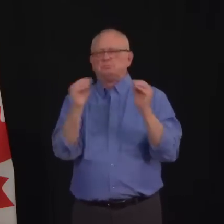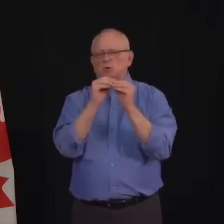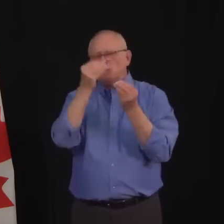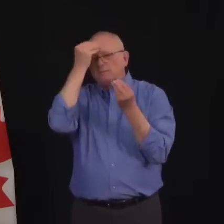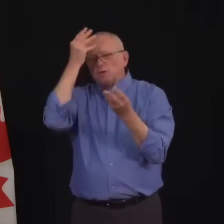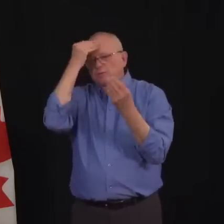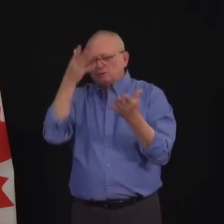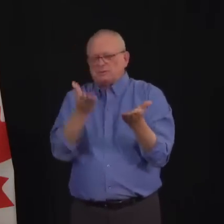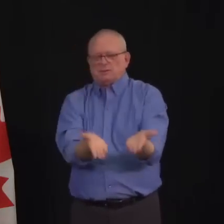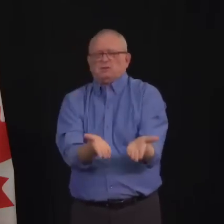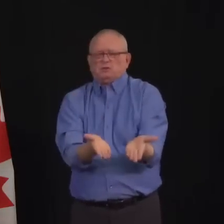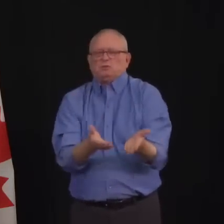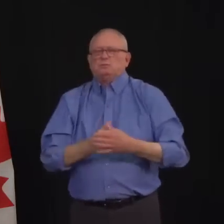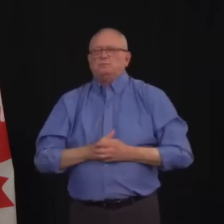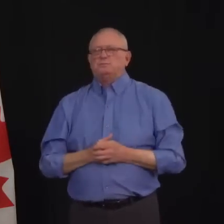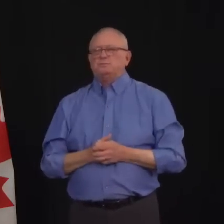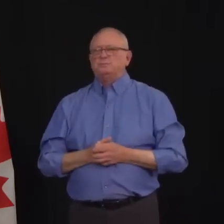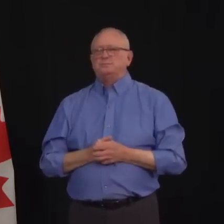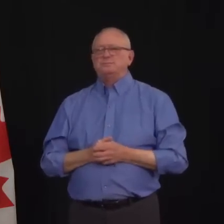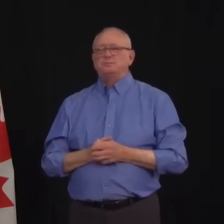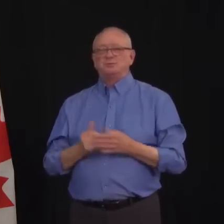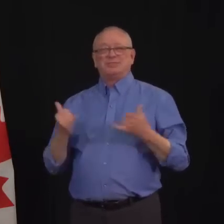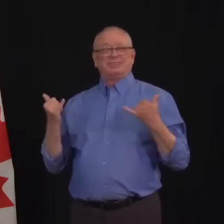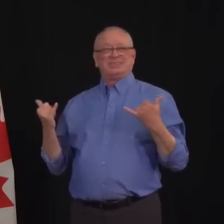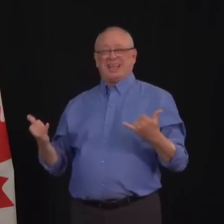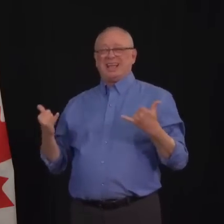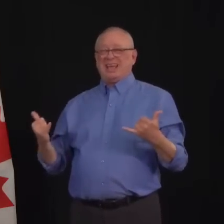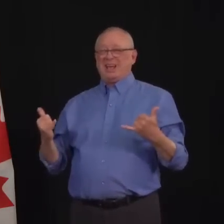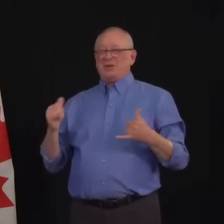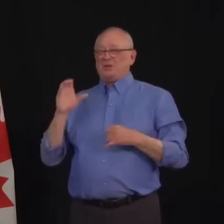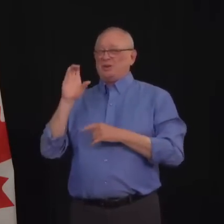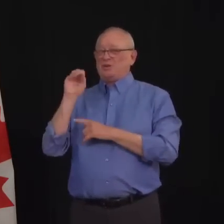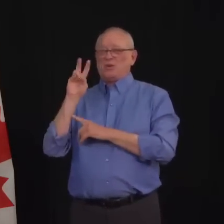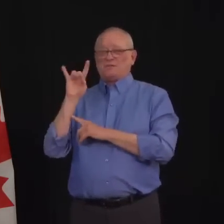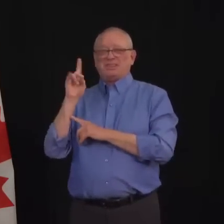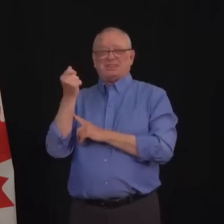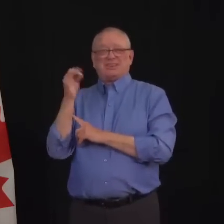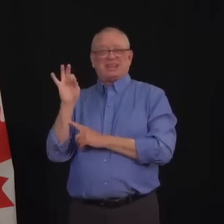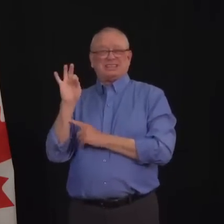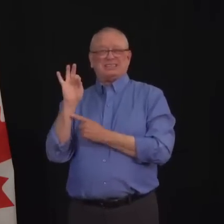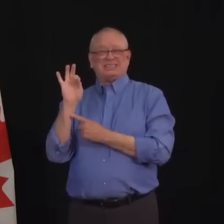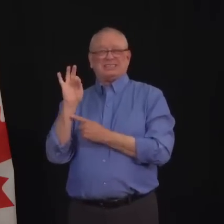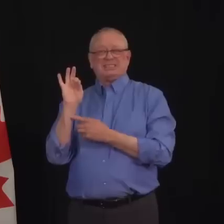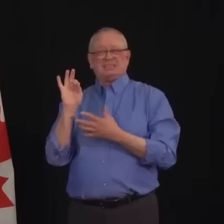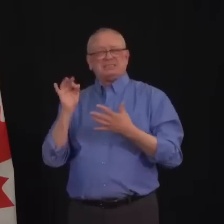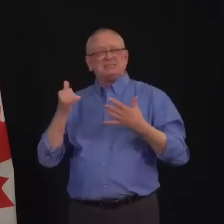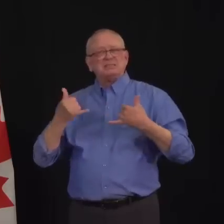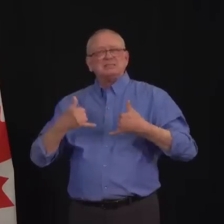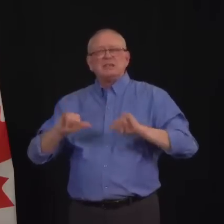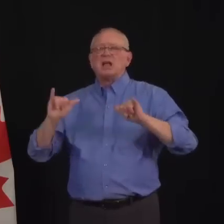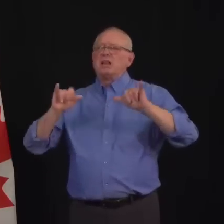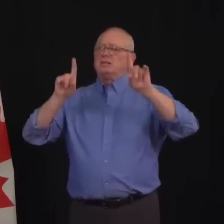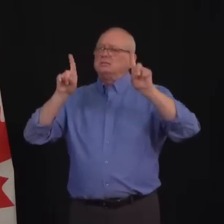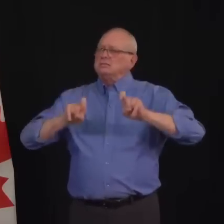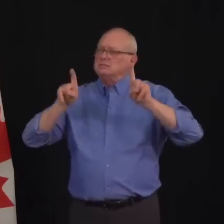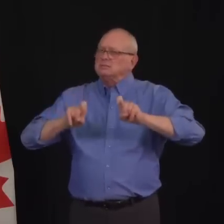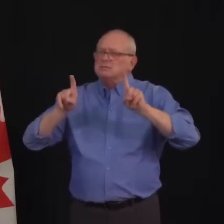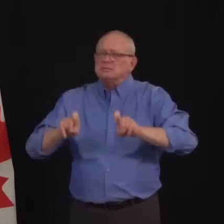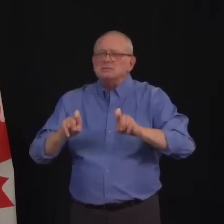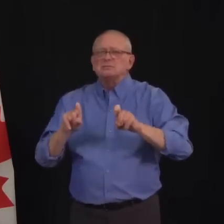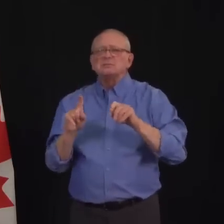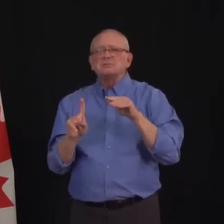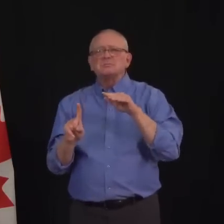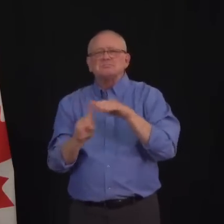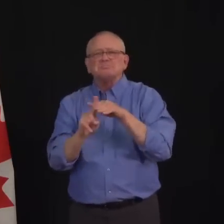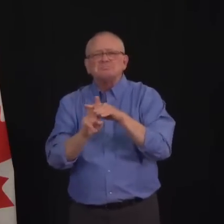phase of COVID-19 in Alberta. While we continue to test widely and identify some new cases daily, the spread of the